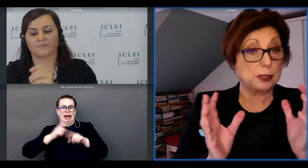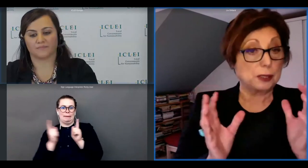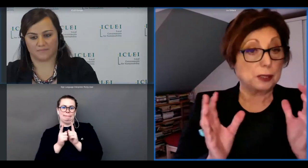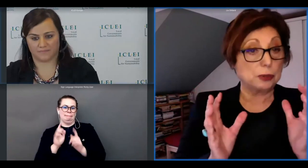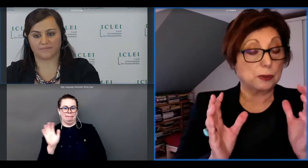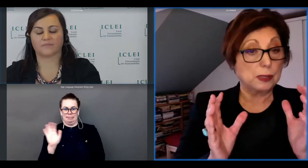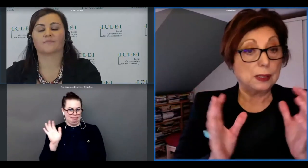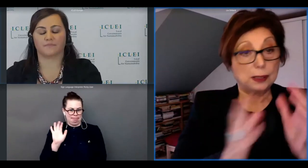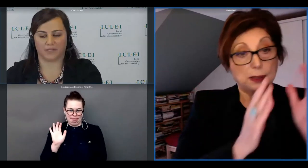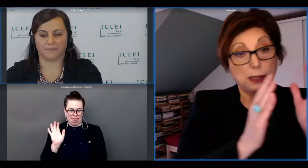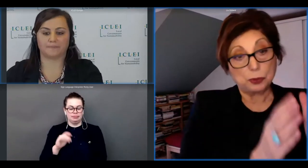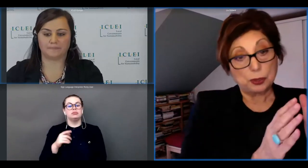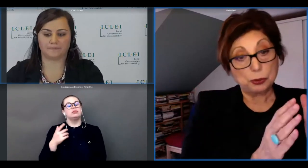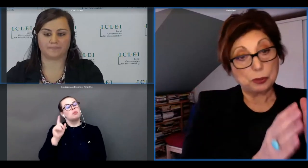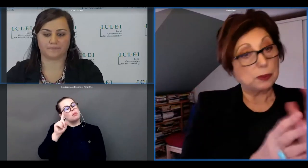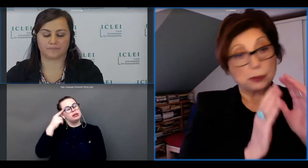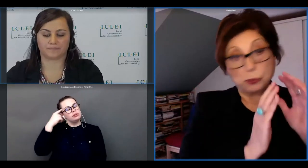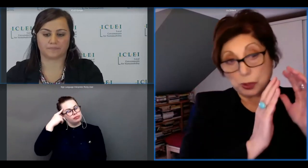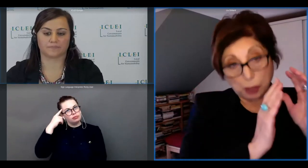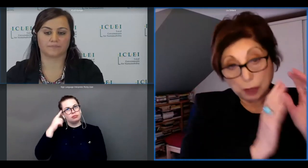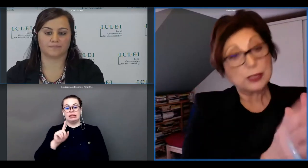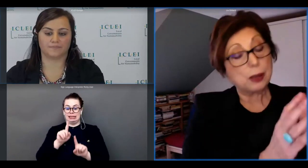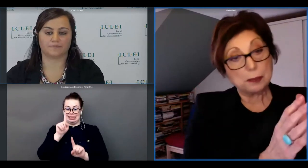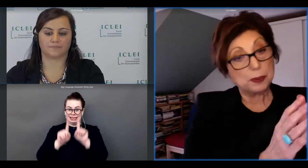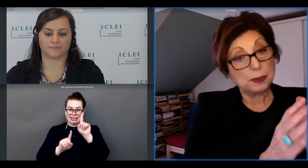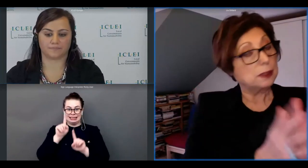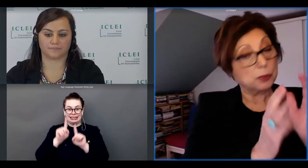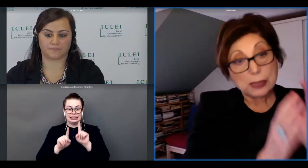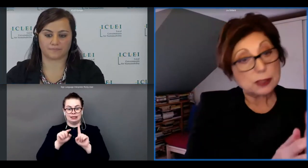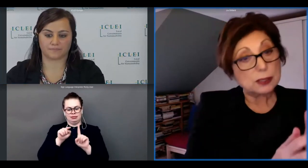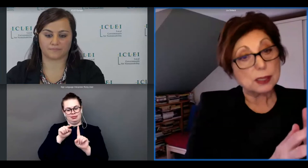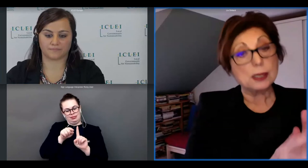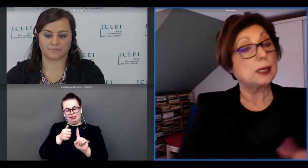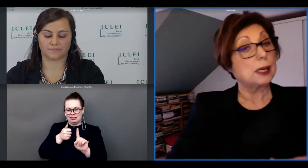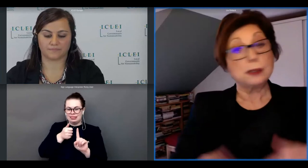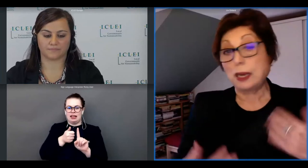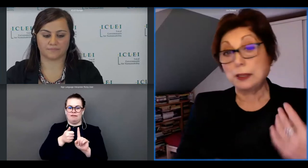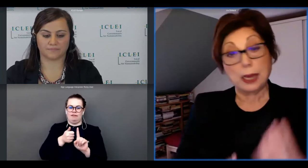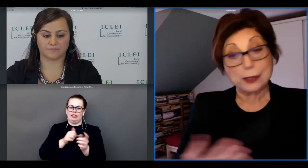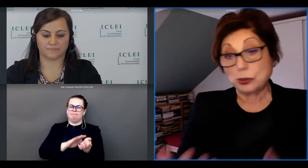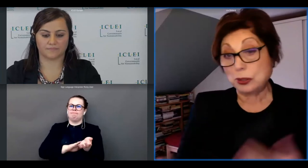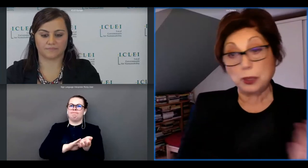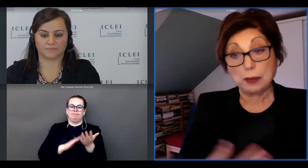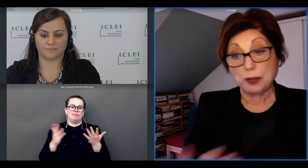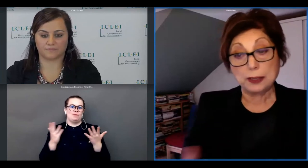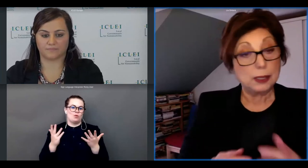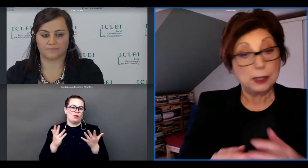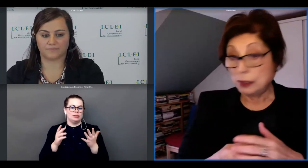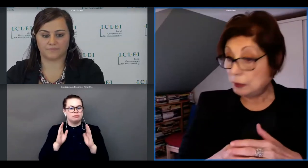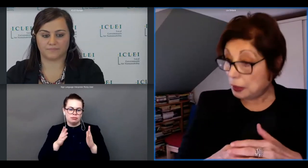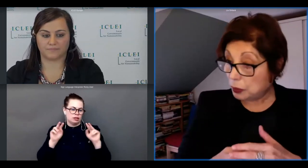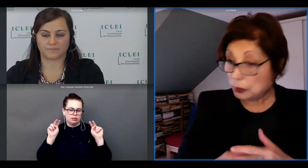city notion that was the notion that was over time and it was necessary and and actually we have had